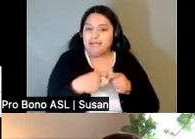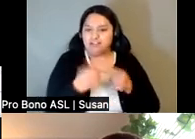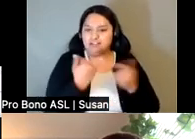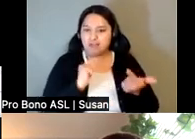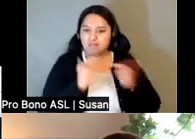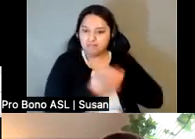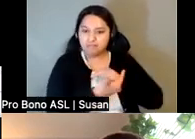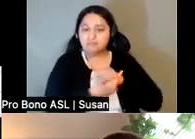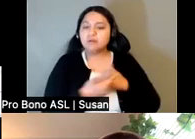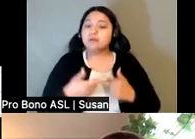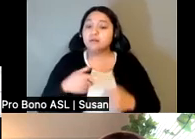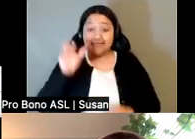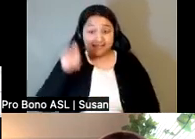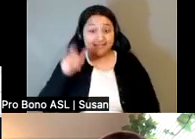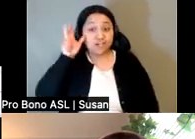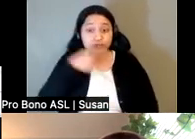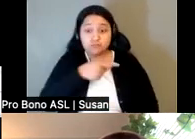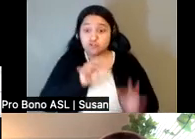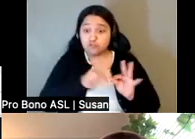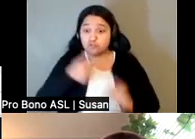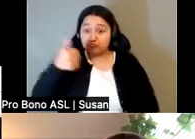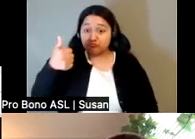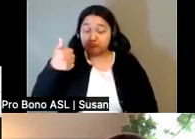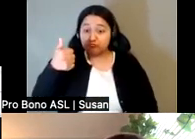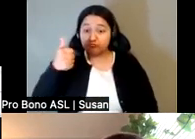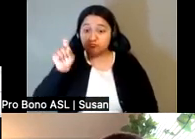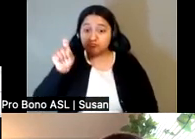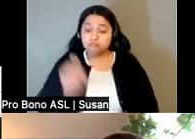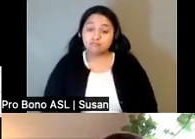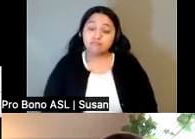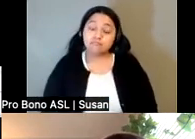Please give me a thumbs up if you can hear the interpreter on the Spanish channel.